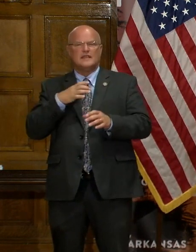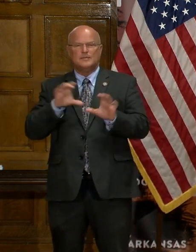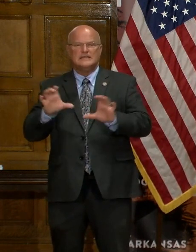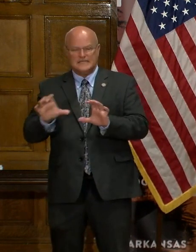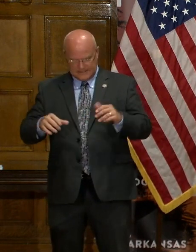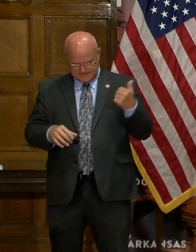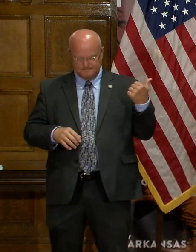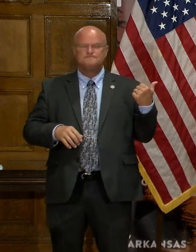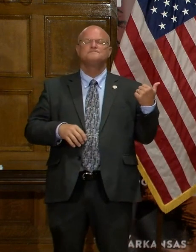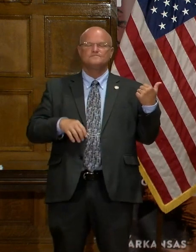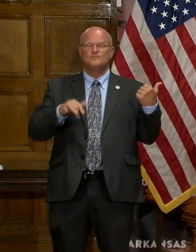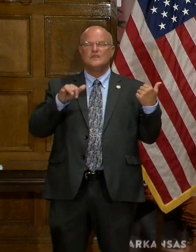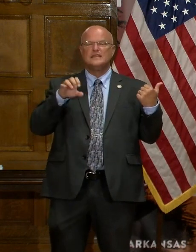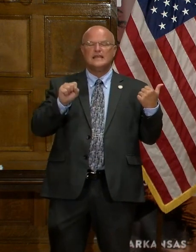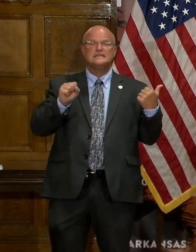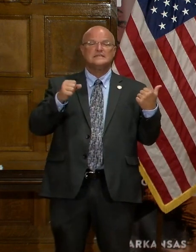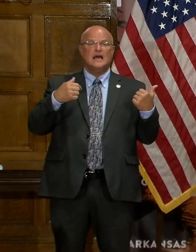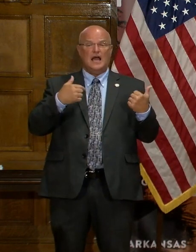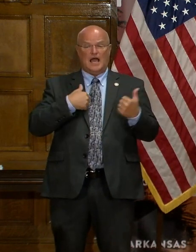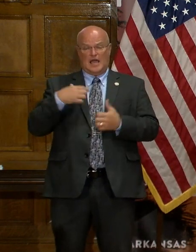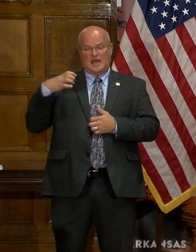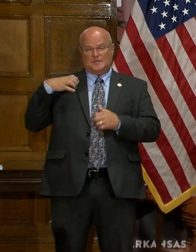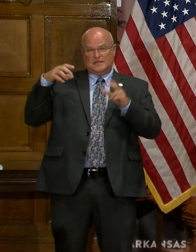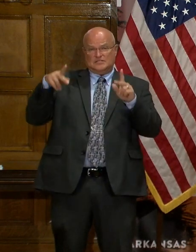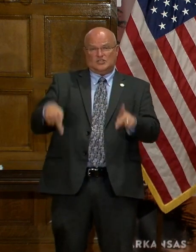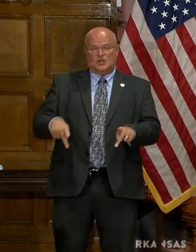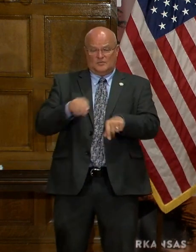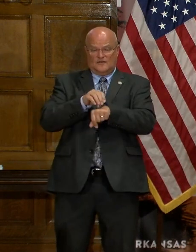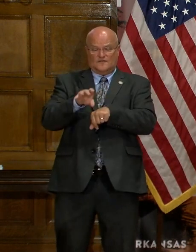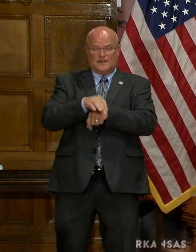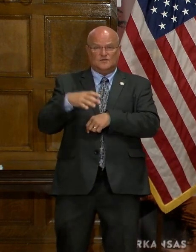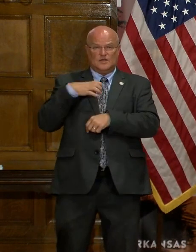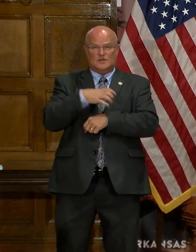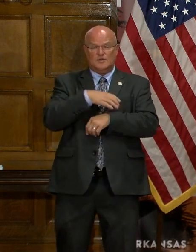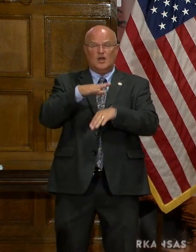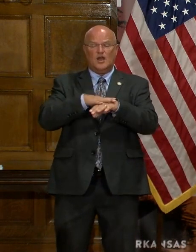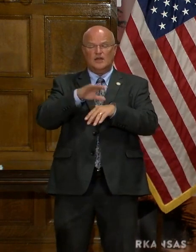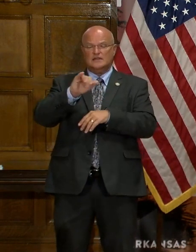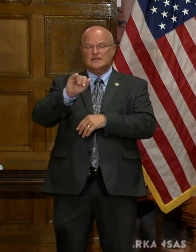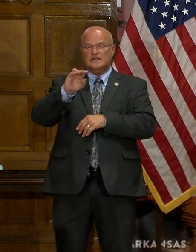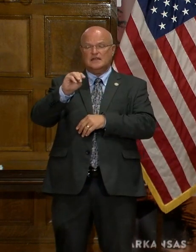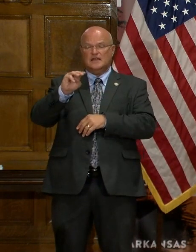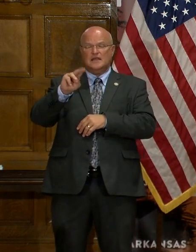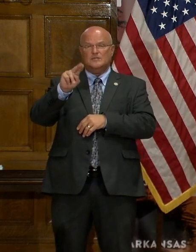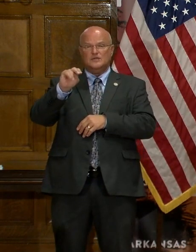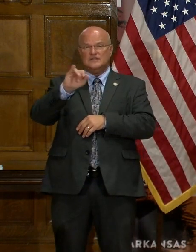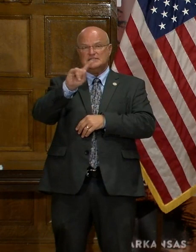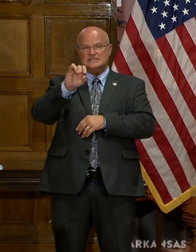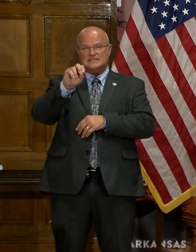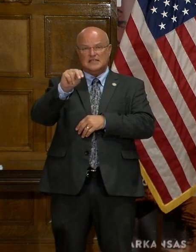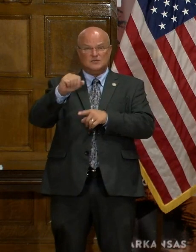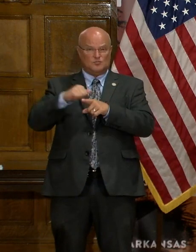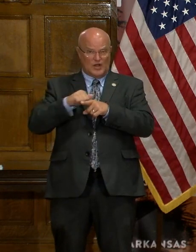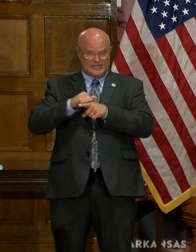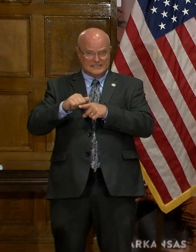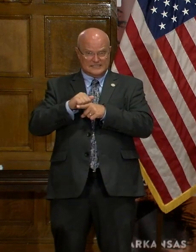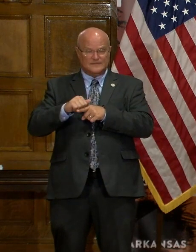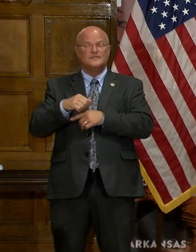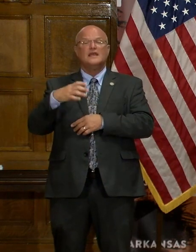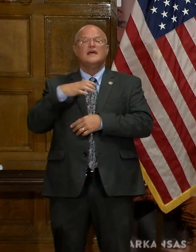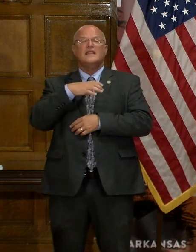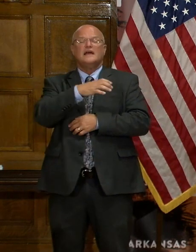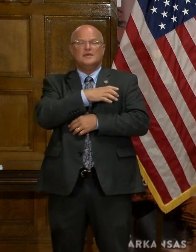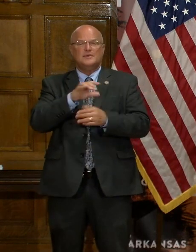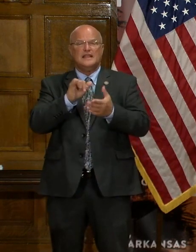Yes, sir. So I am the chairman of the advisory committee on immunization practices. It is the committee